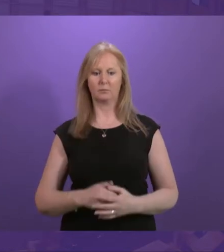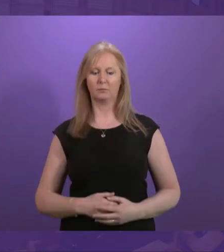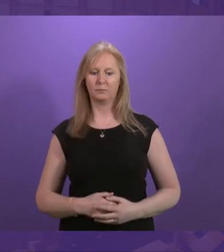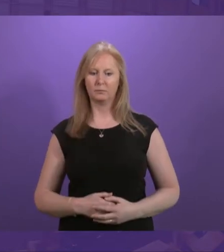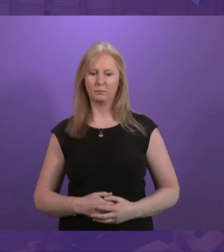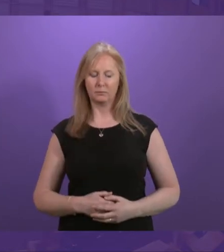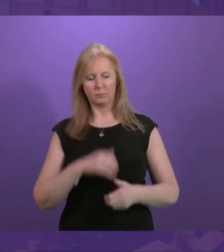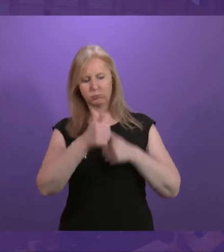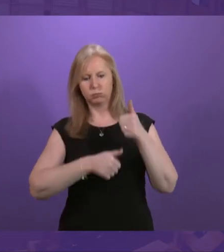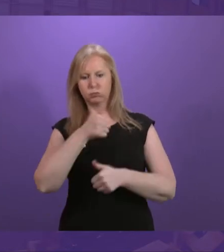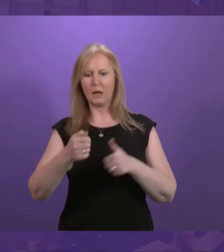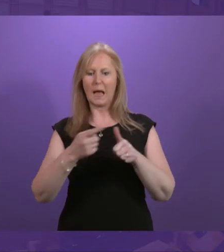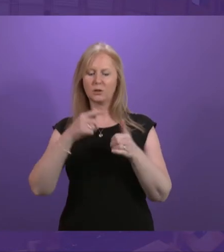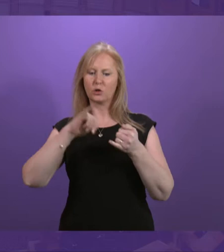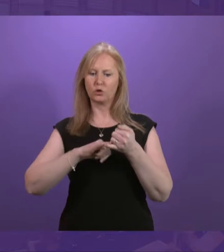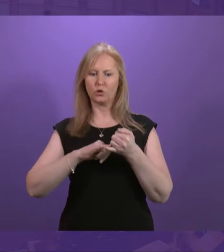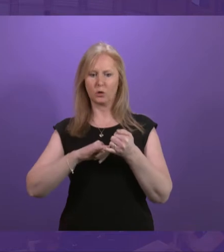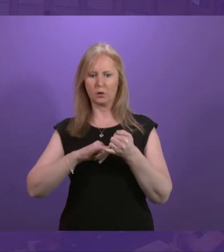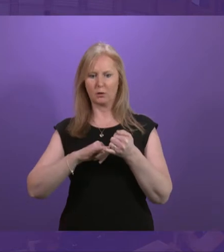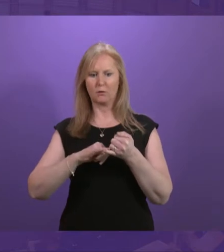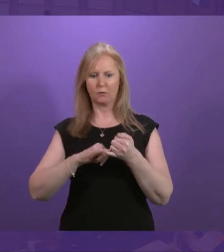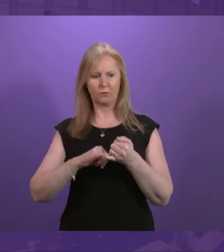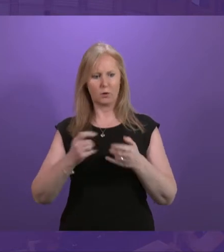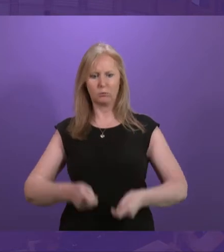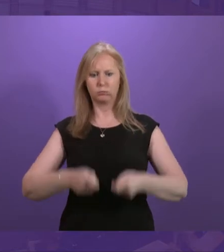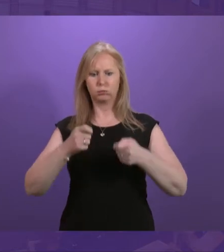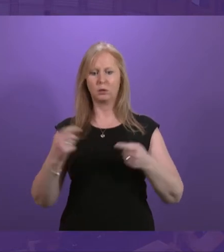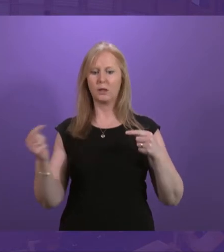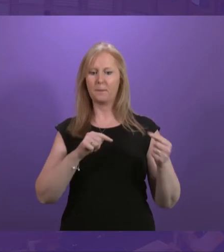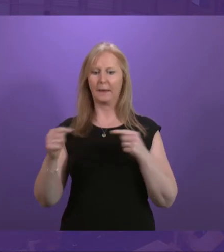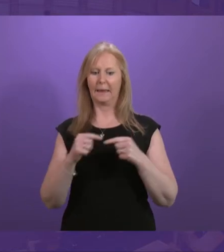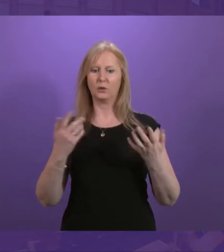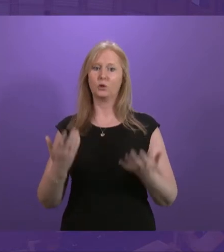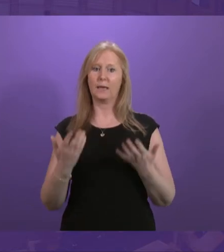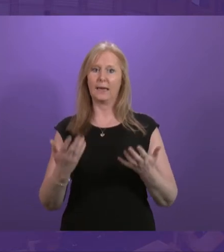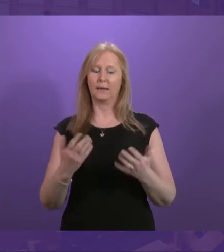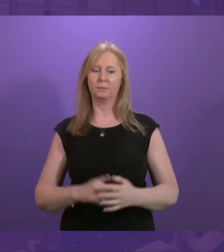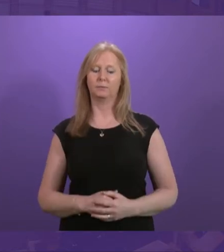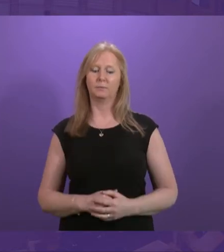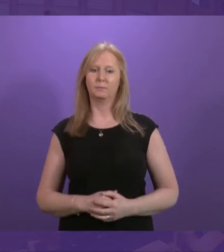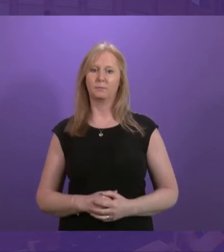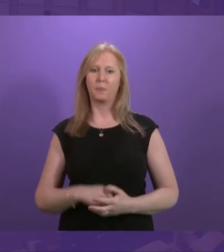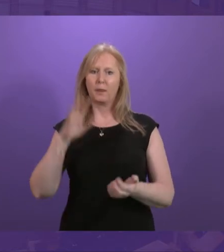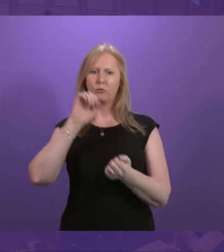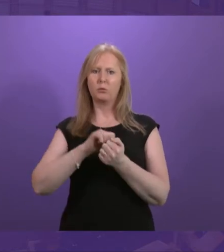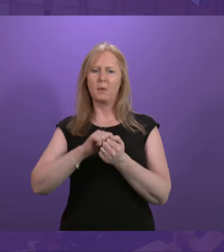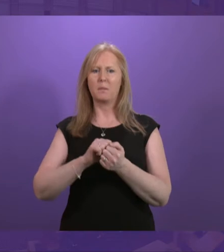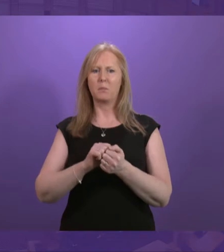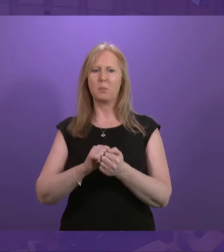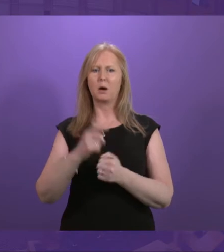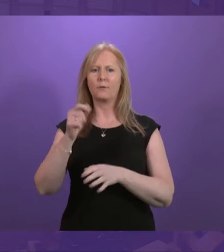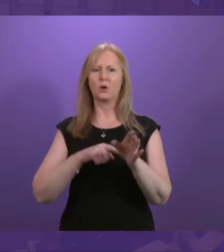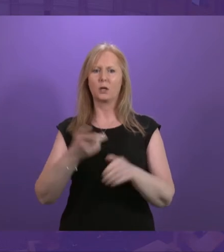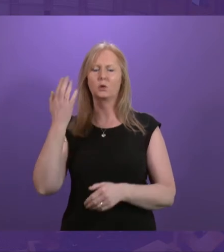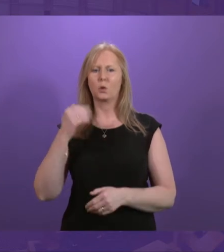Alexander Stewart on securing this important members' debate. I do recall when I spoke in a debate some years ago